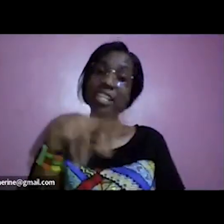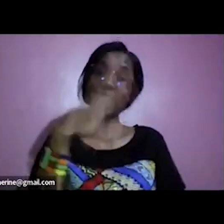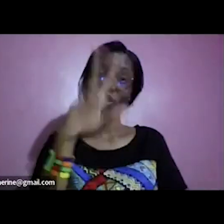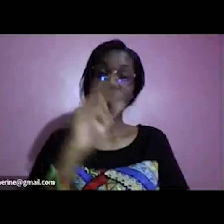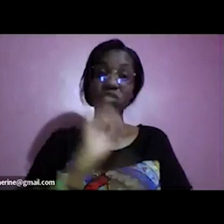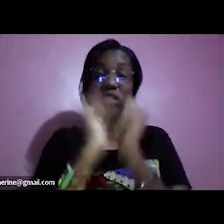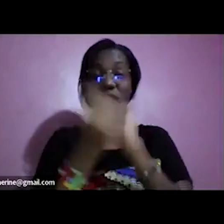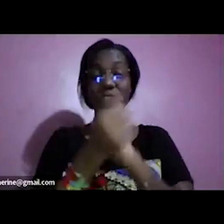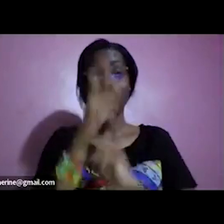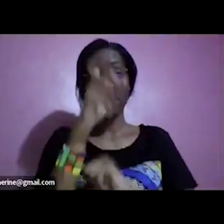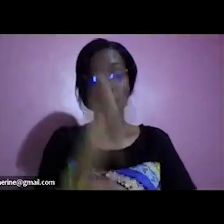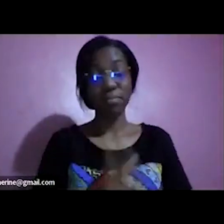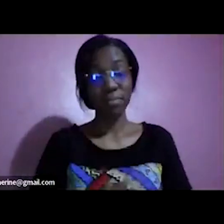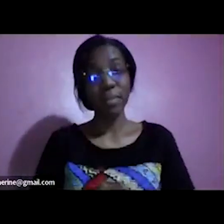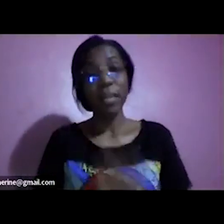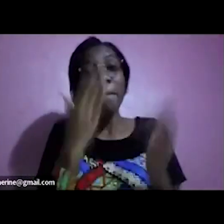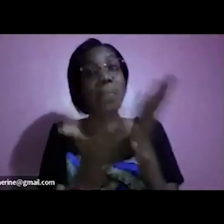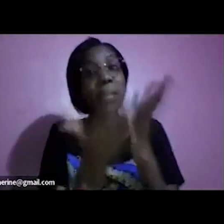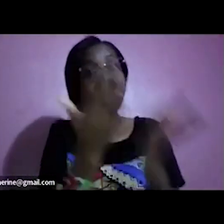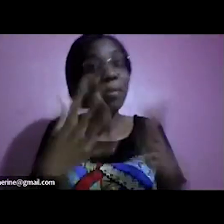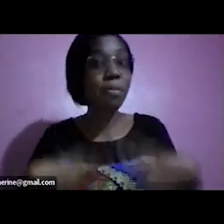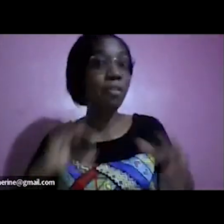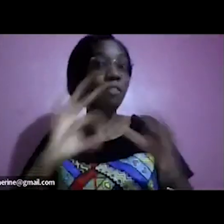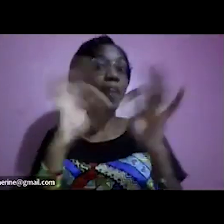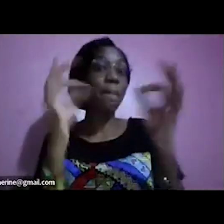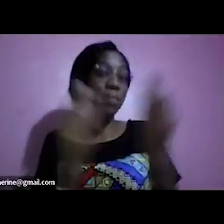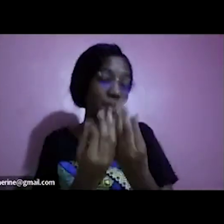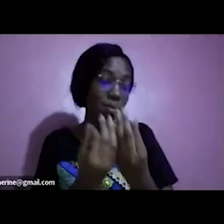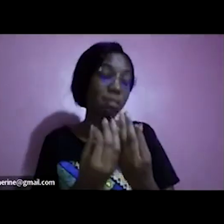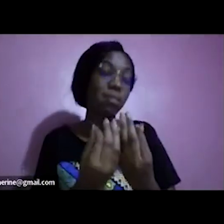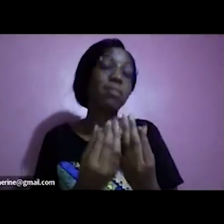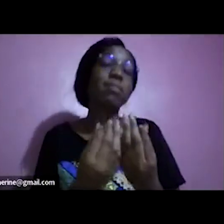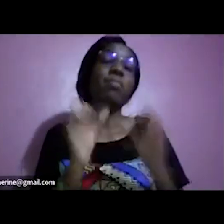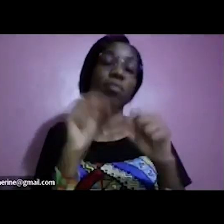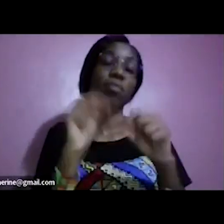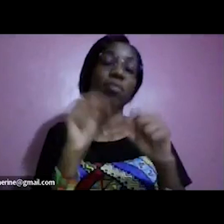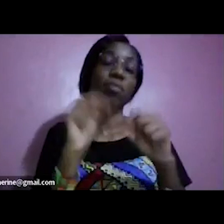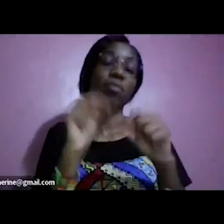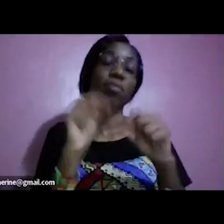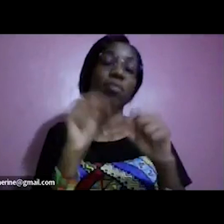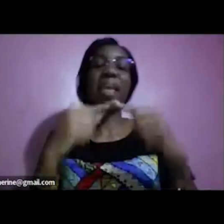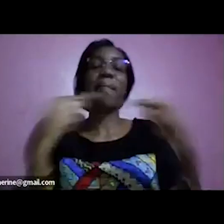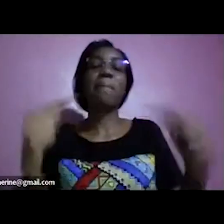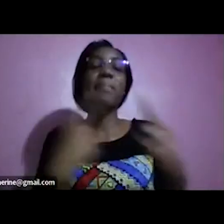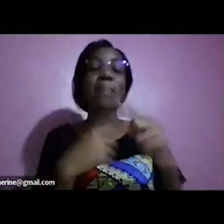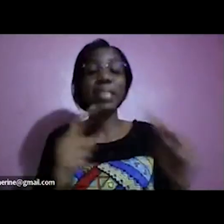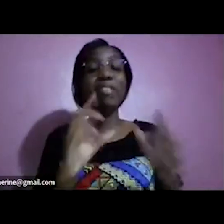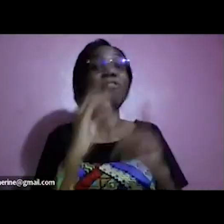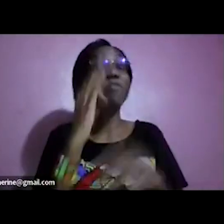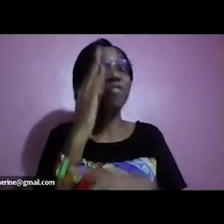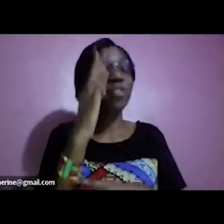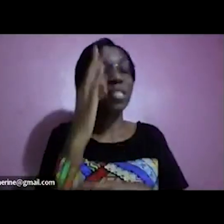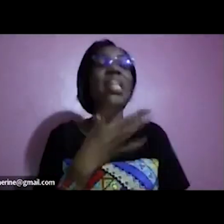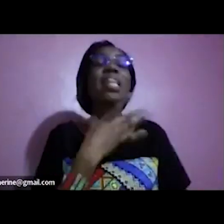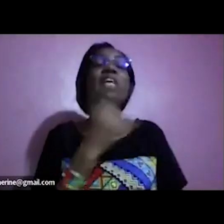get a lot of backlash from your family but they will like you let me tell you if you are a if you are the wealthy one in your